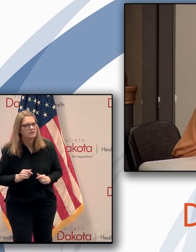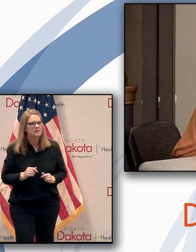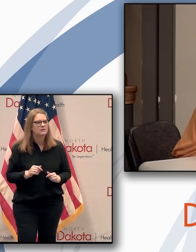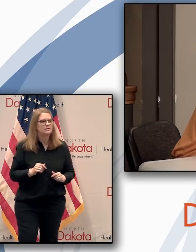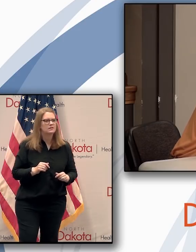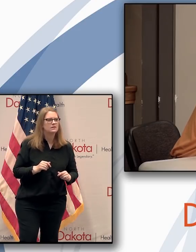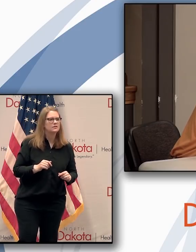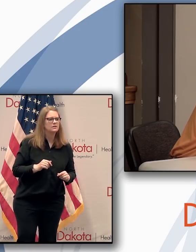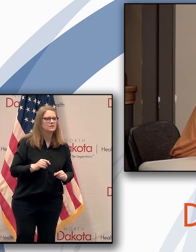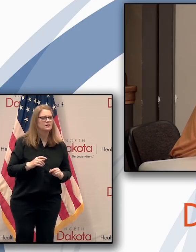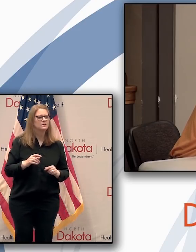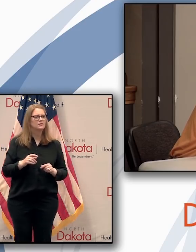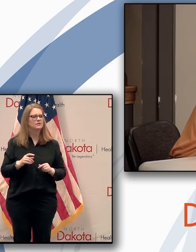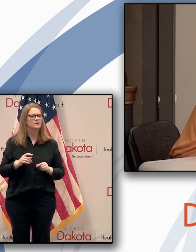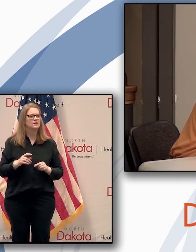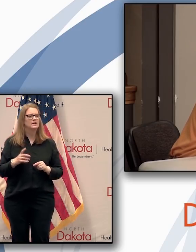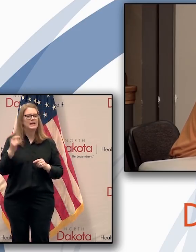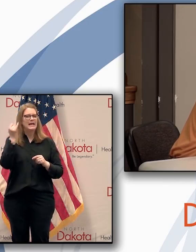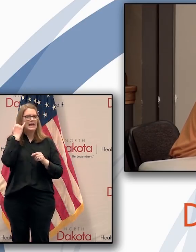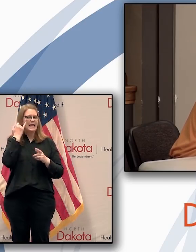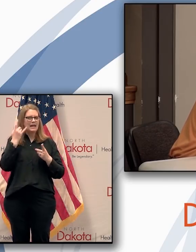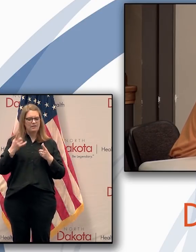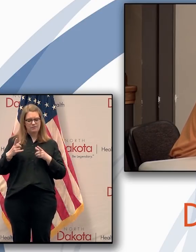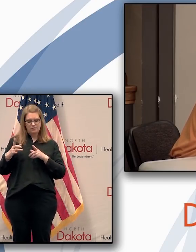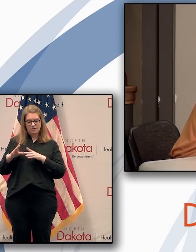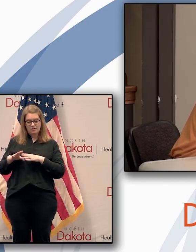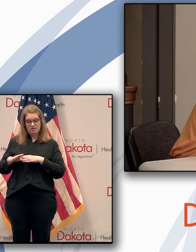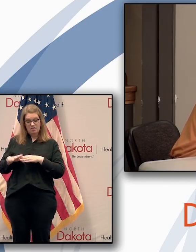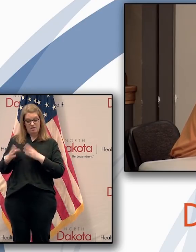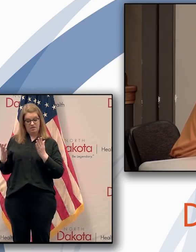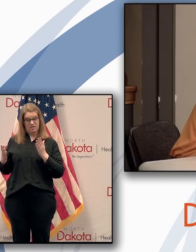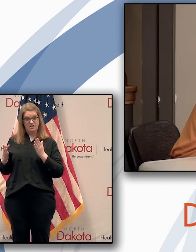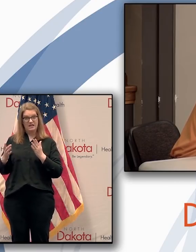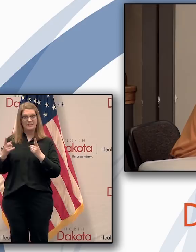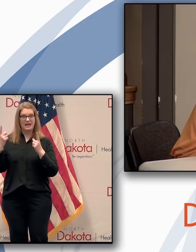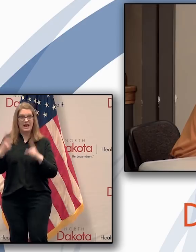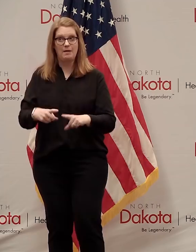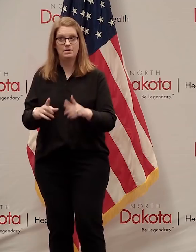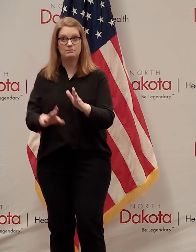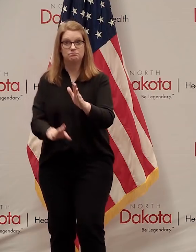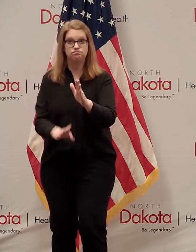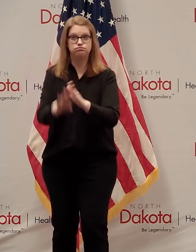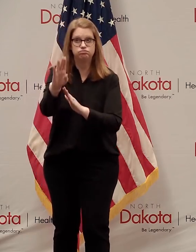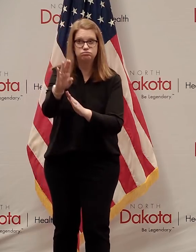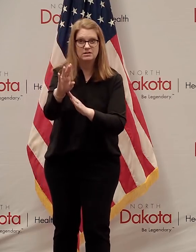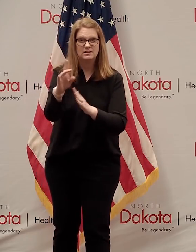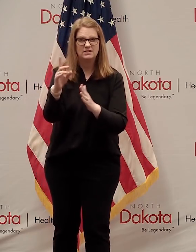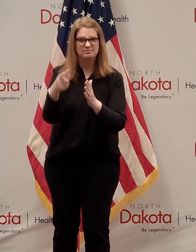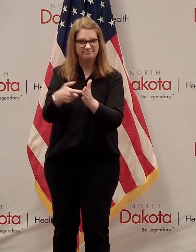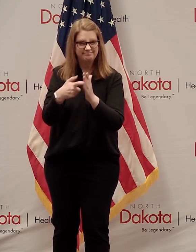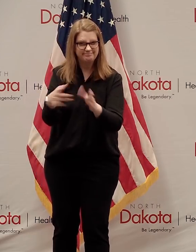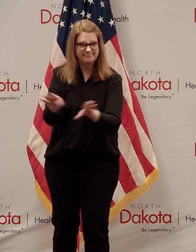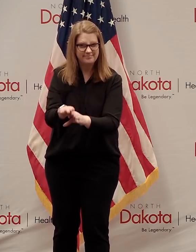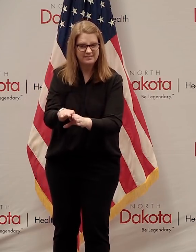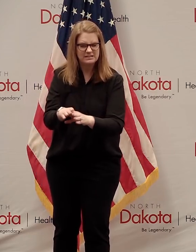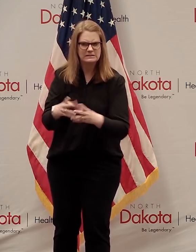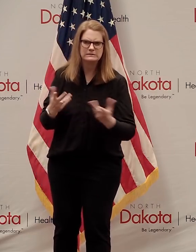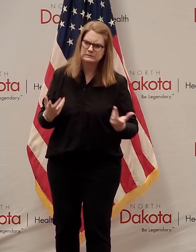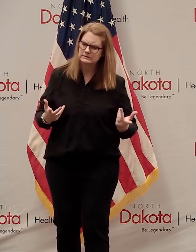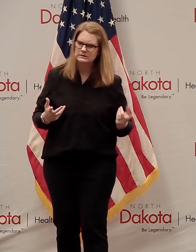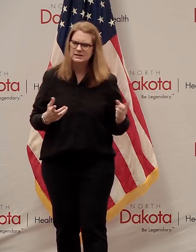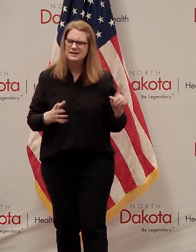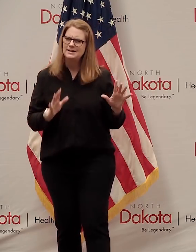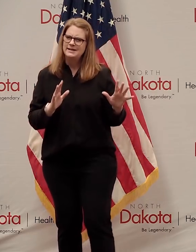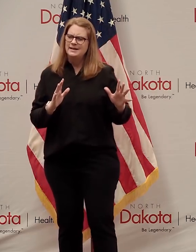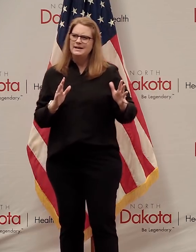come around, would there be a little more lead time now, knowing what we know now, so to speak? Well, I guess I don't want to be overly optimistic, but I think if